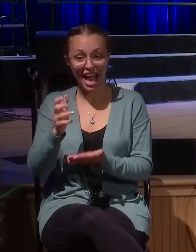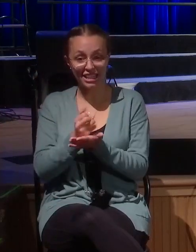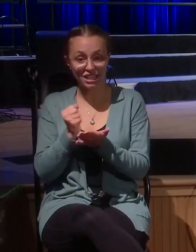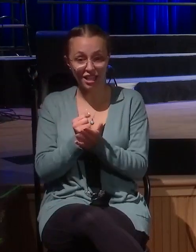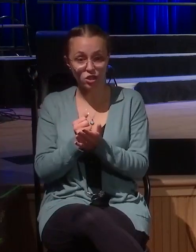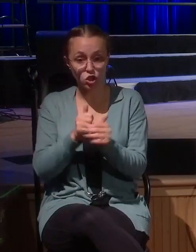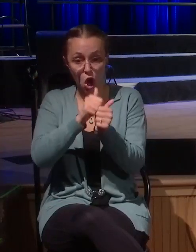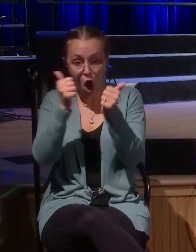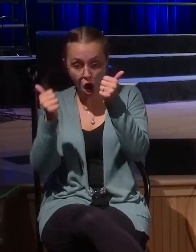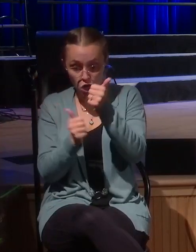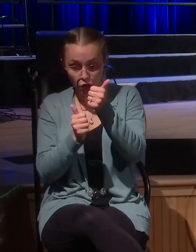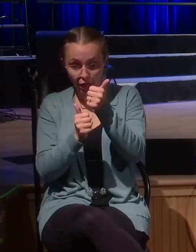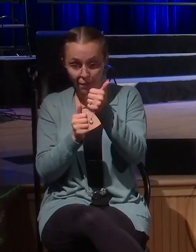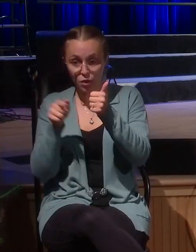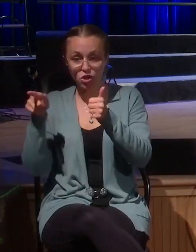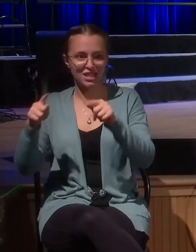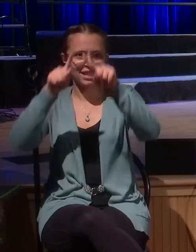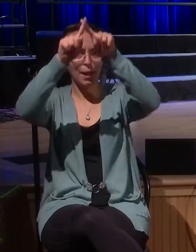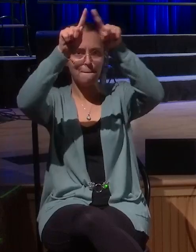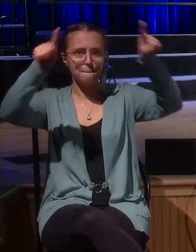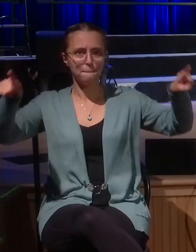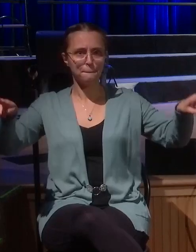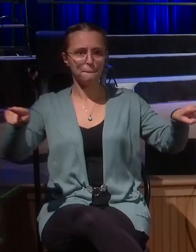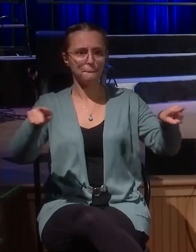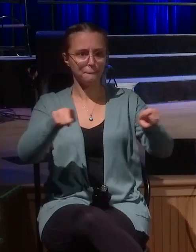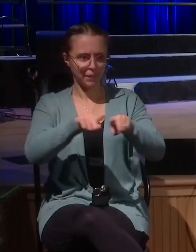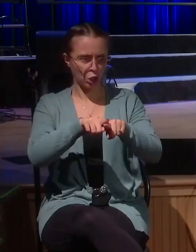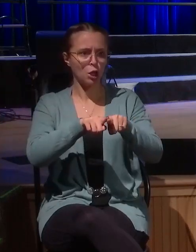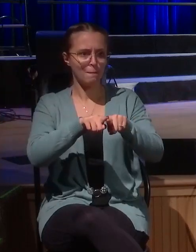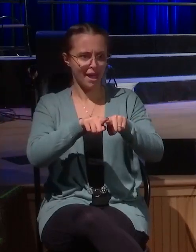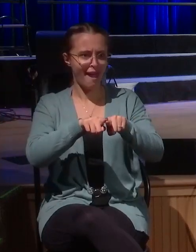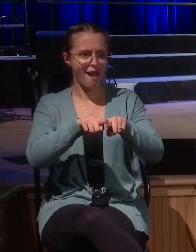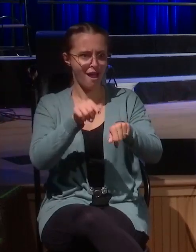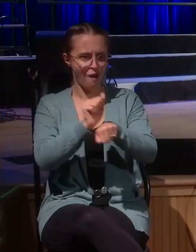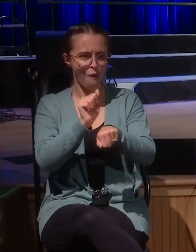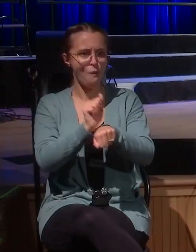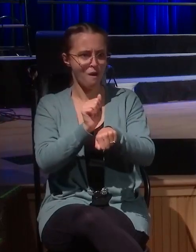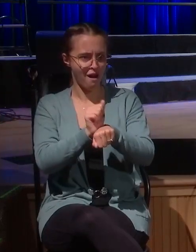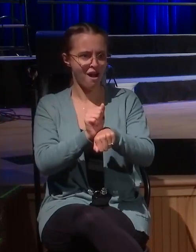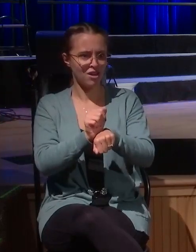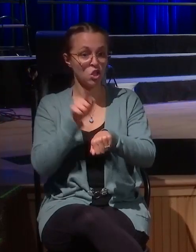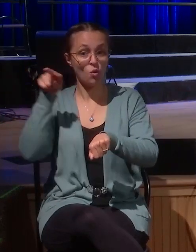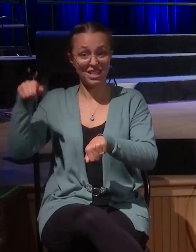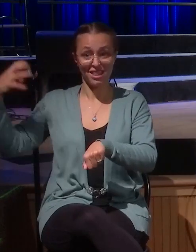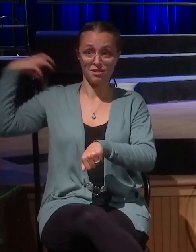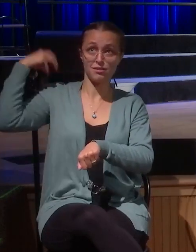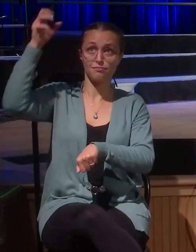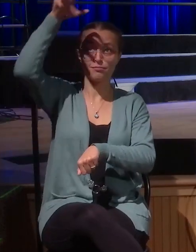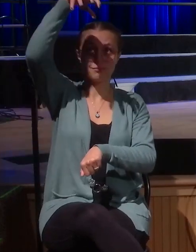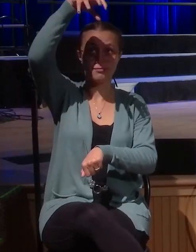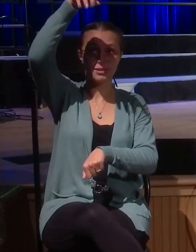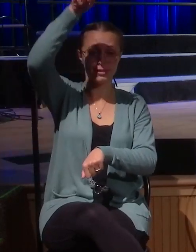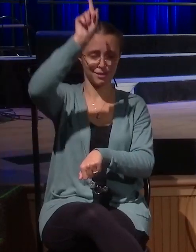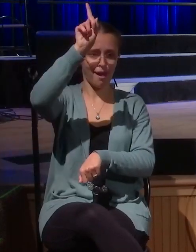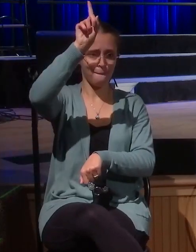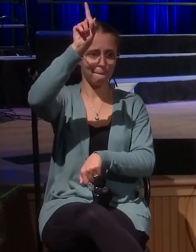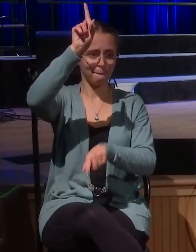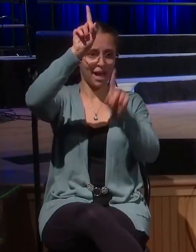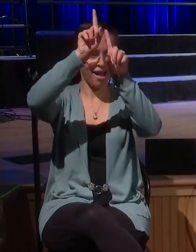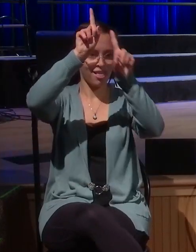corruption. And at the top is this man, Zacchaeus. This is the man in the story today. And we find out in